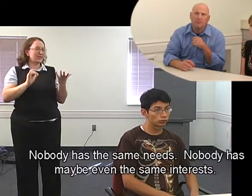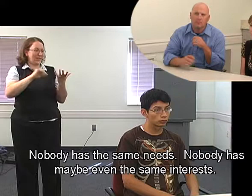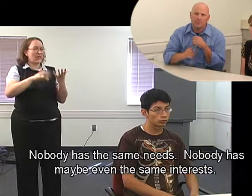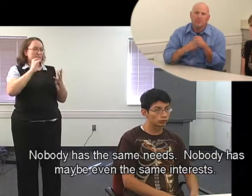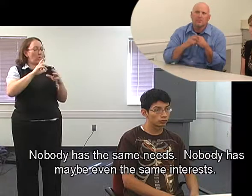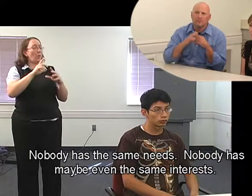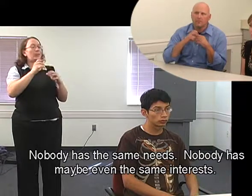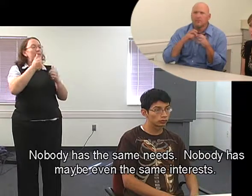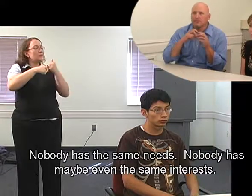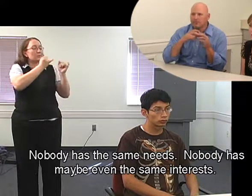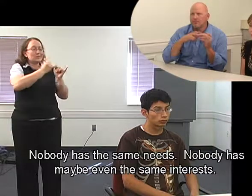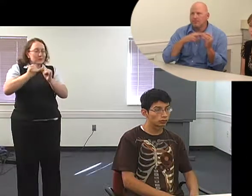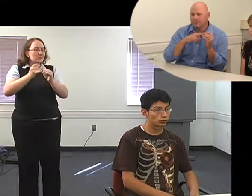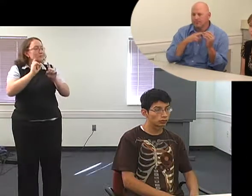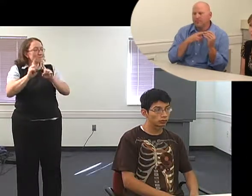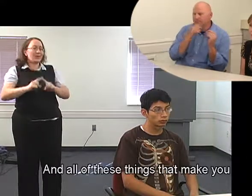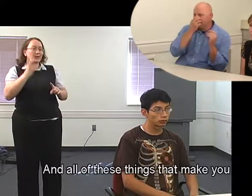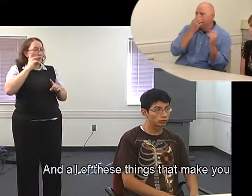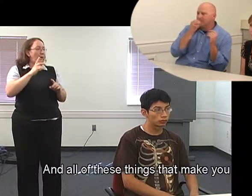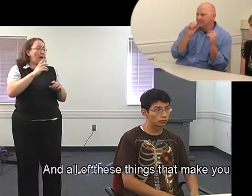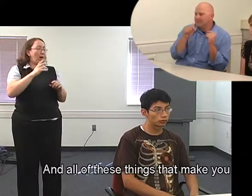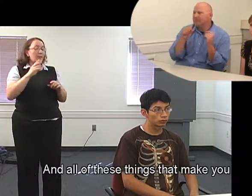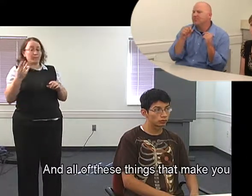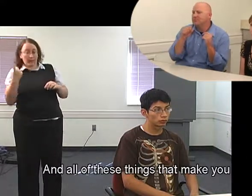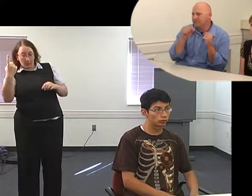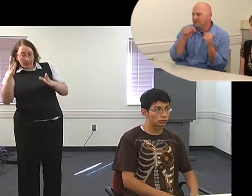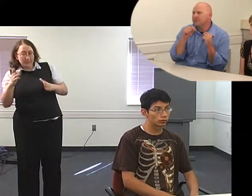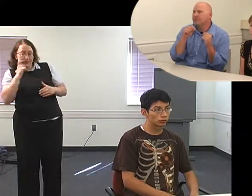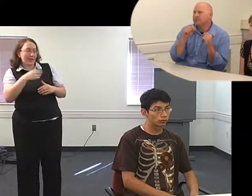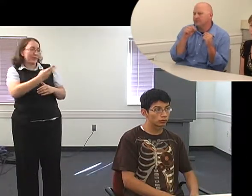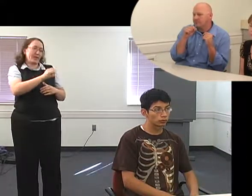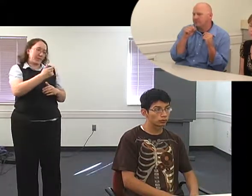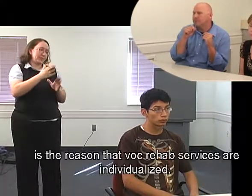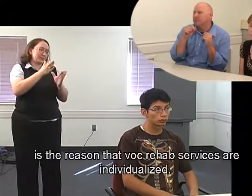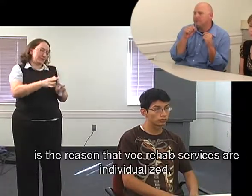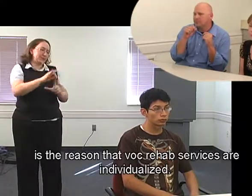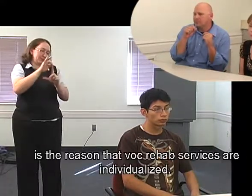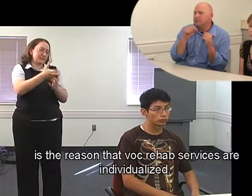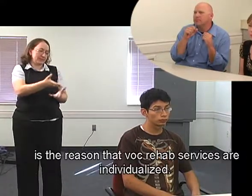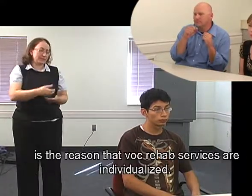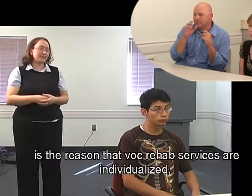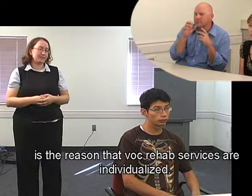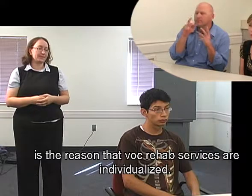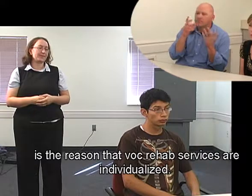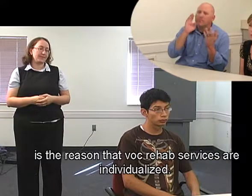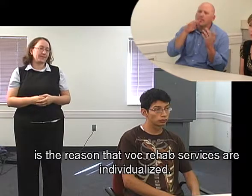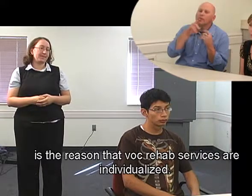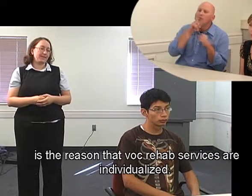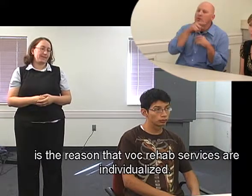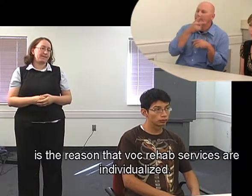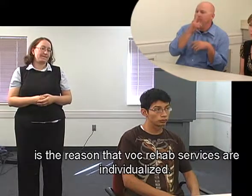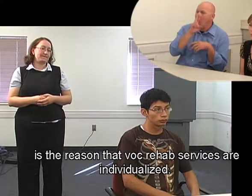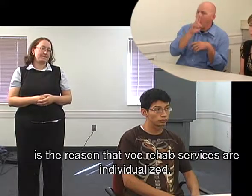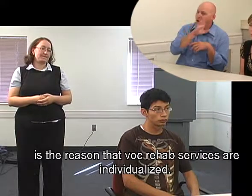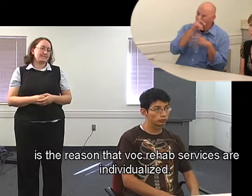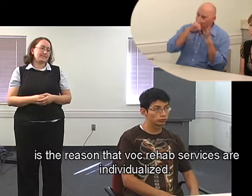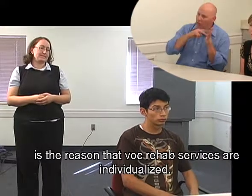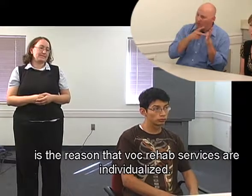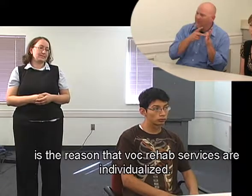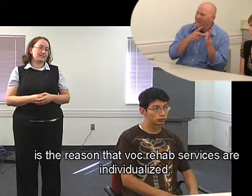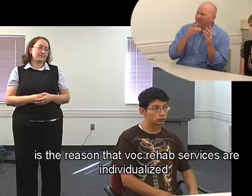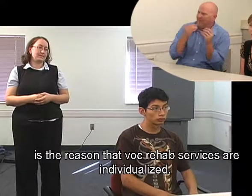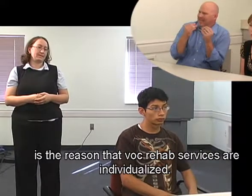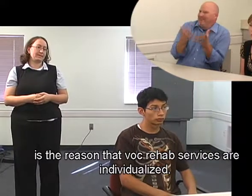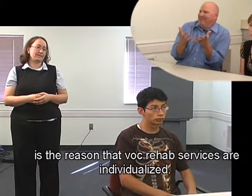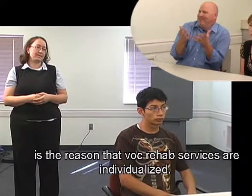even the same interests. And all of these things that make you is the reason that voc rehab services are